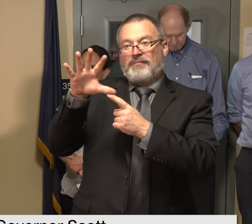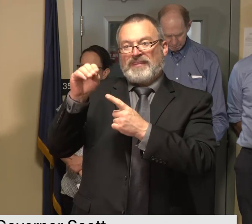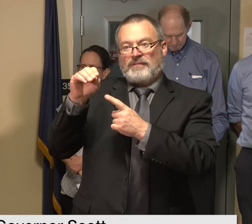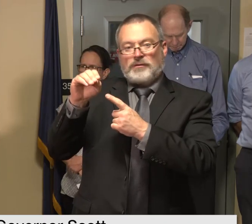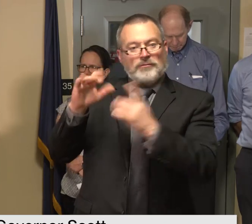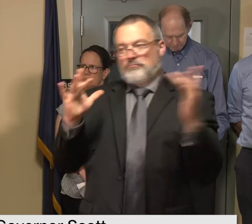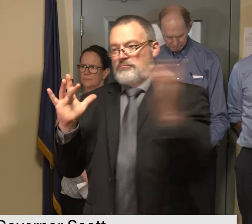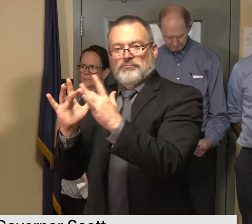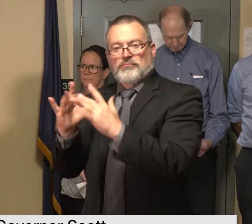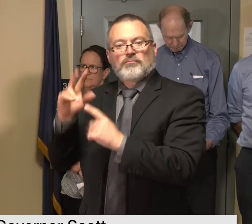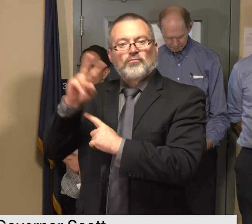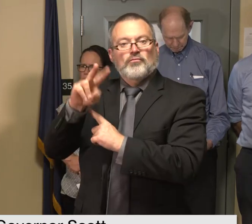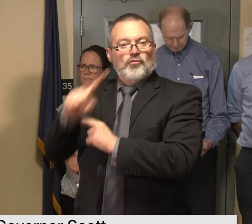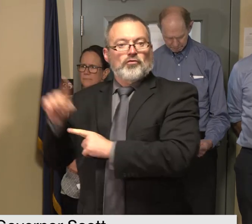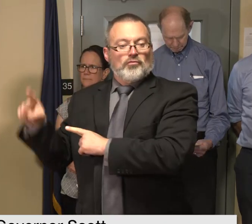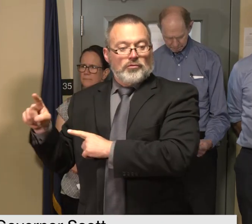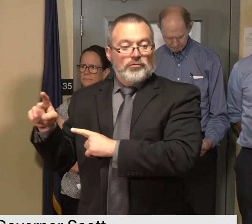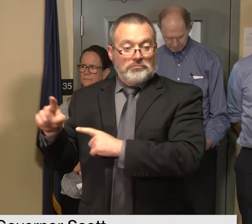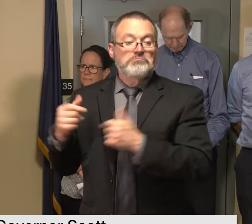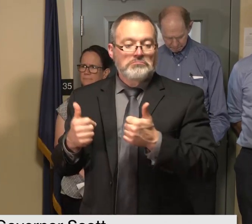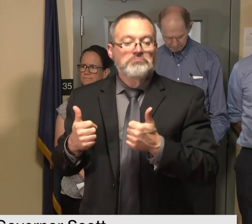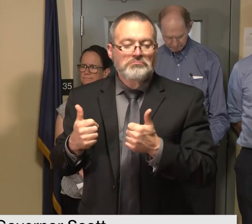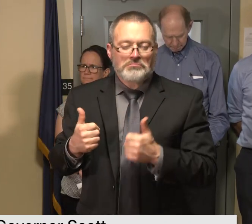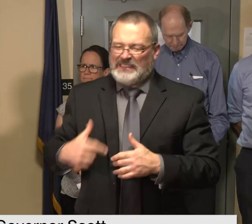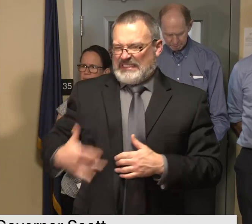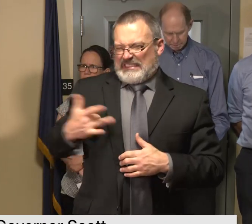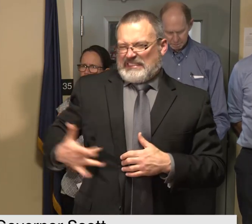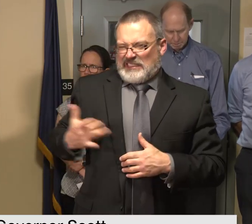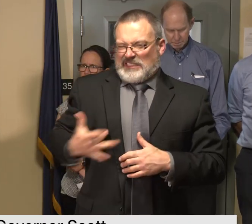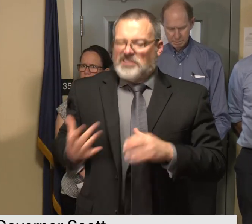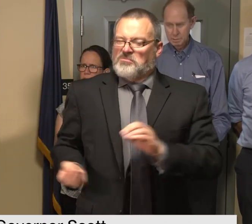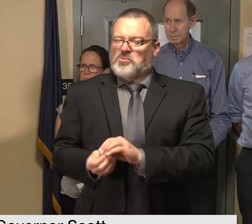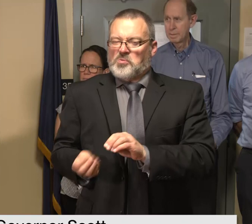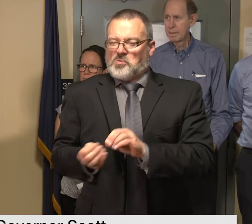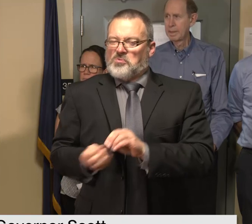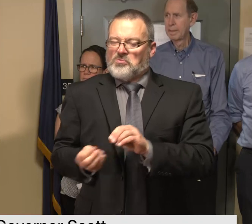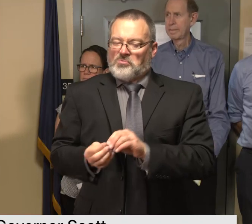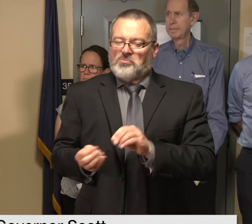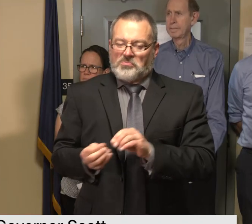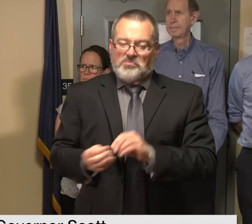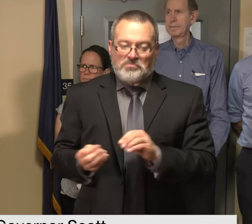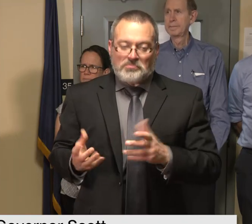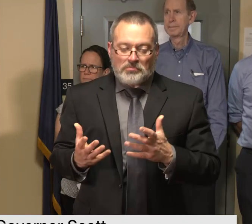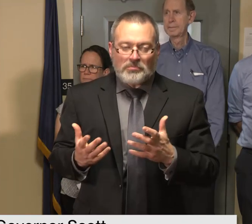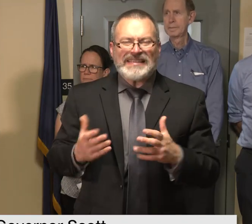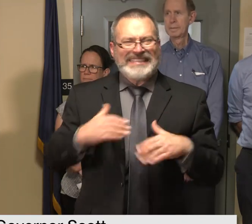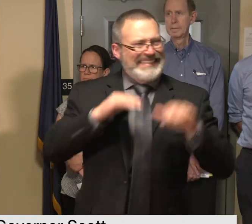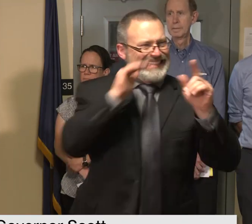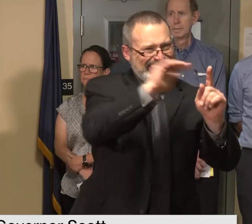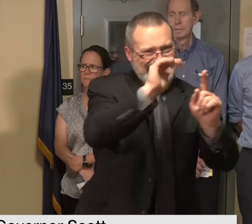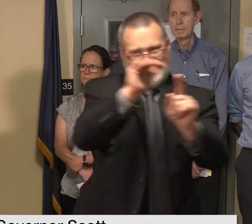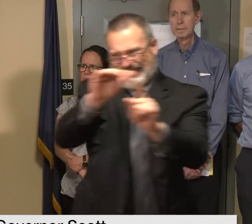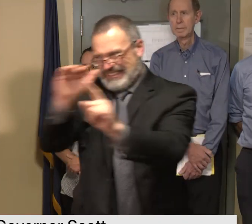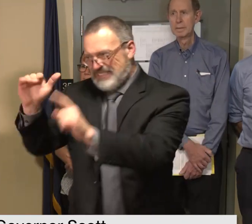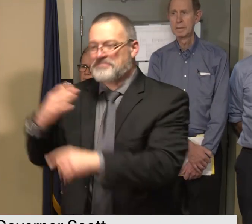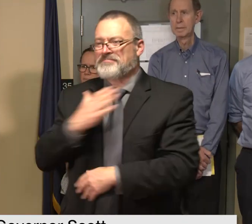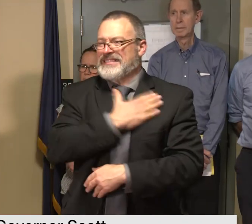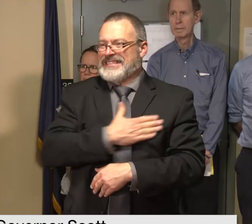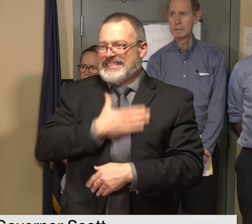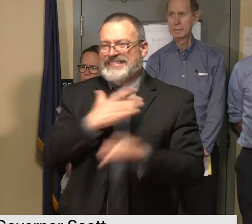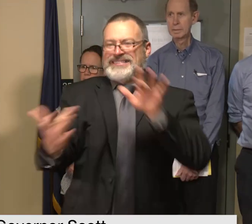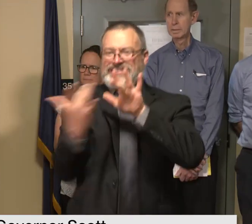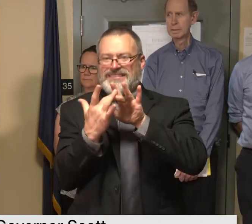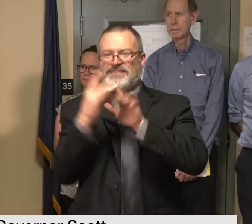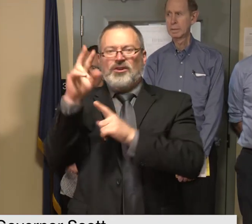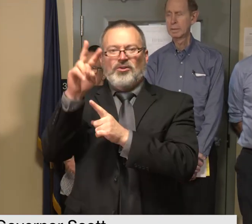strongly suspect that there's more damage out there and we ask that you please report all damage I'll talk more about 2-1-1 in